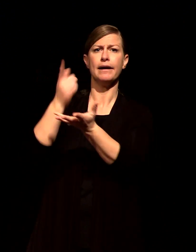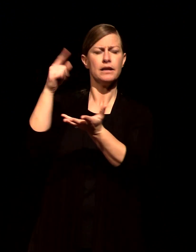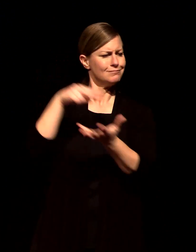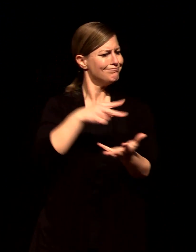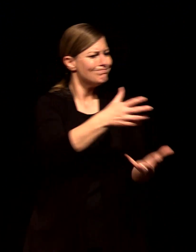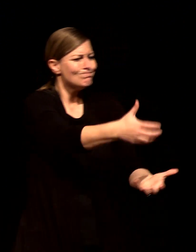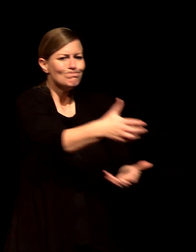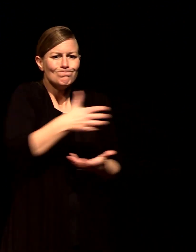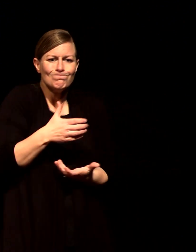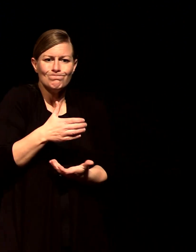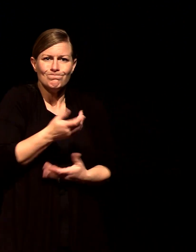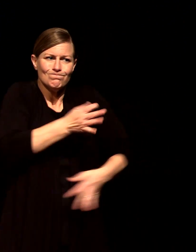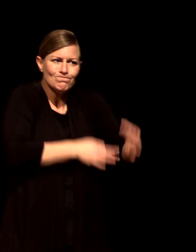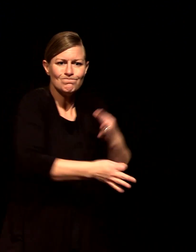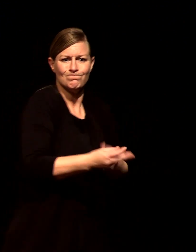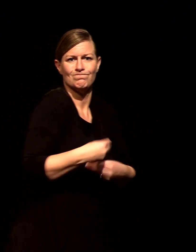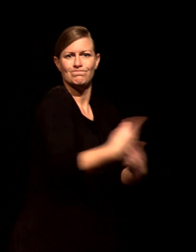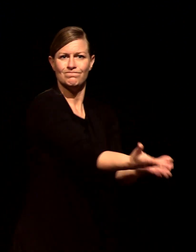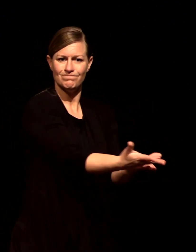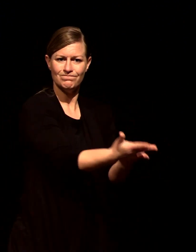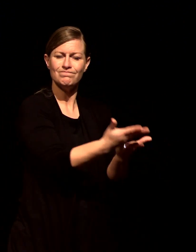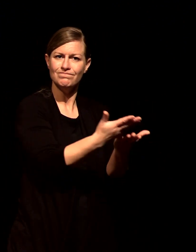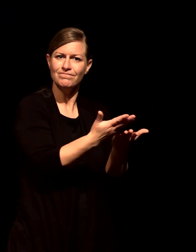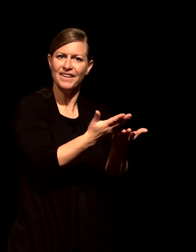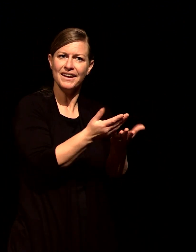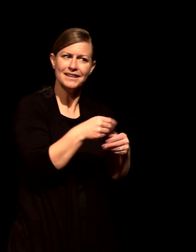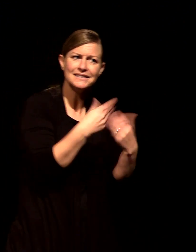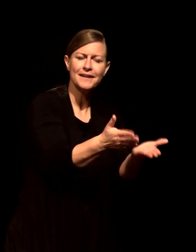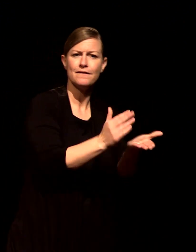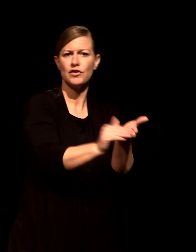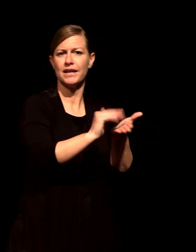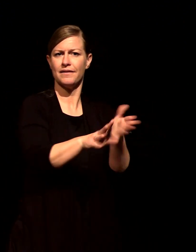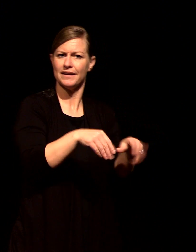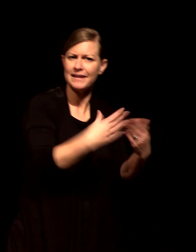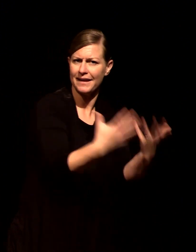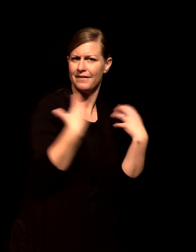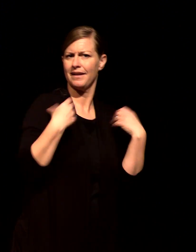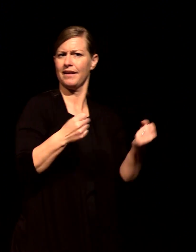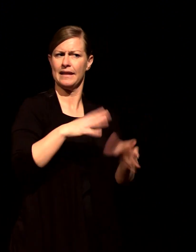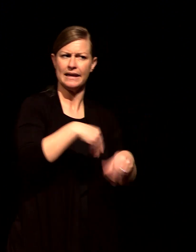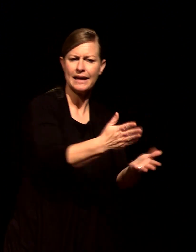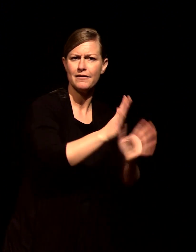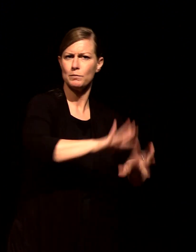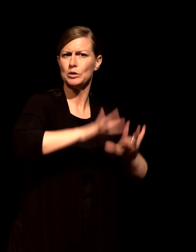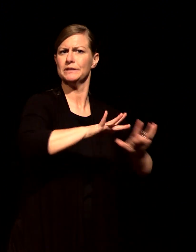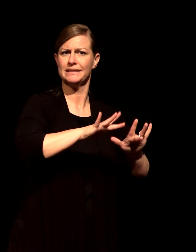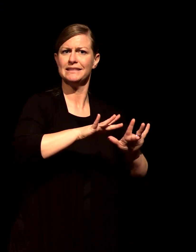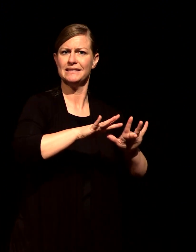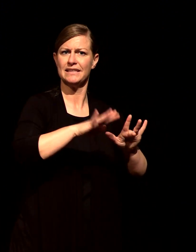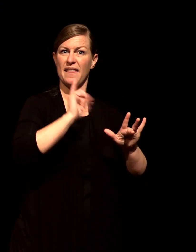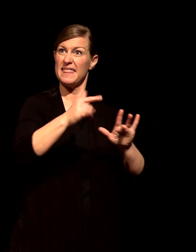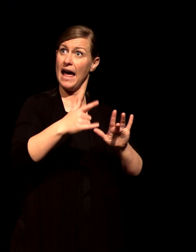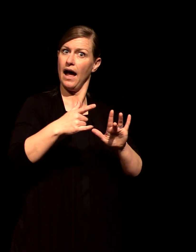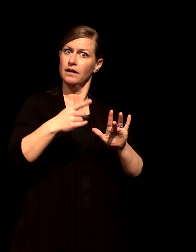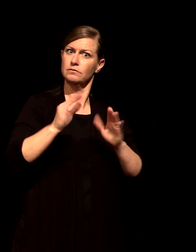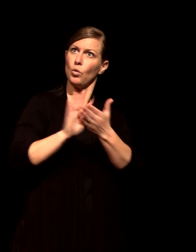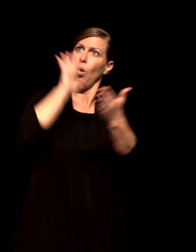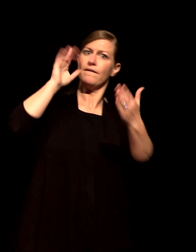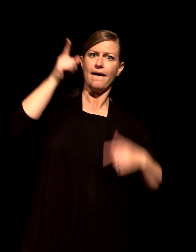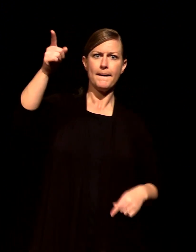the more that I receive and the stronger I show his atoning sacrifice to be but church